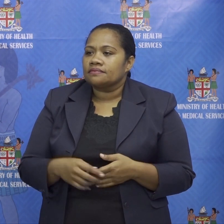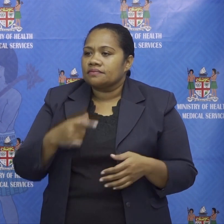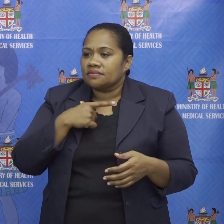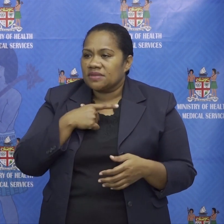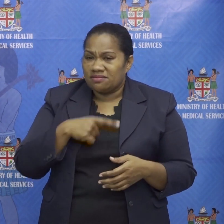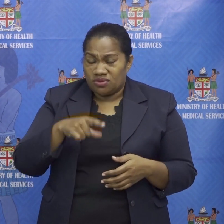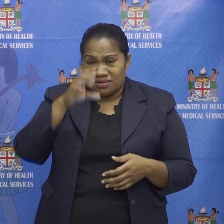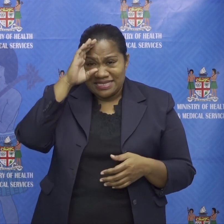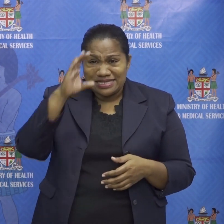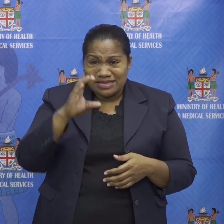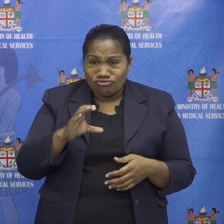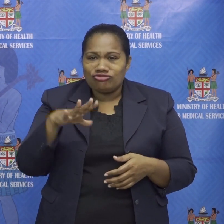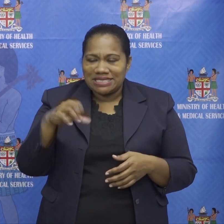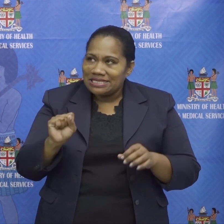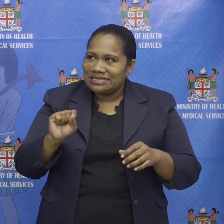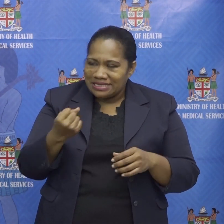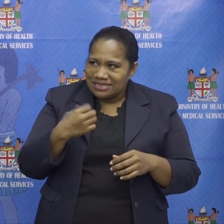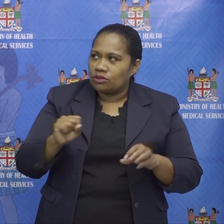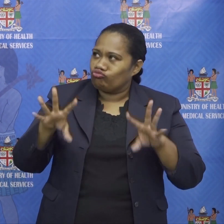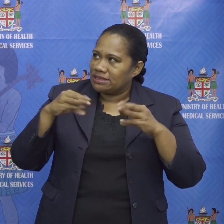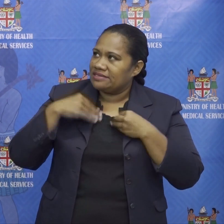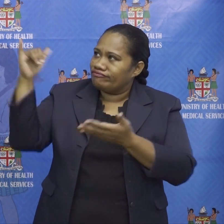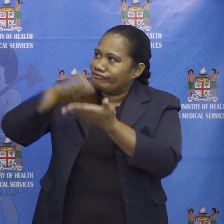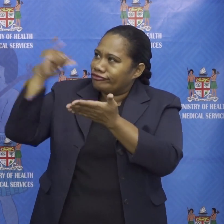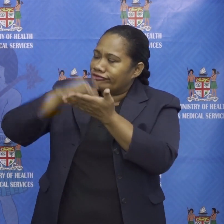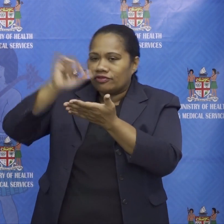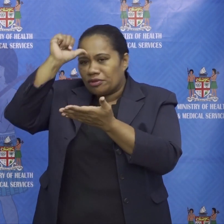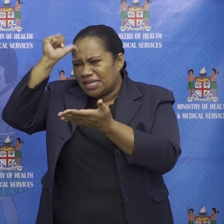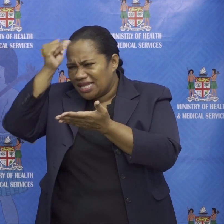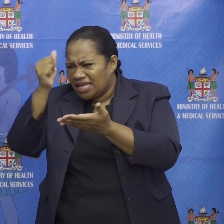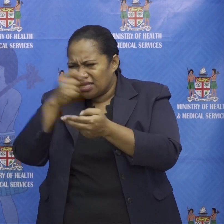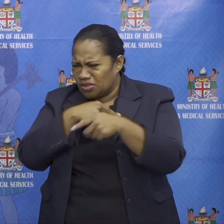in flights from india are we going to change that cause or